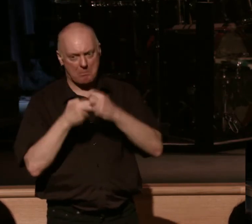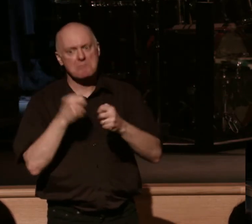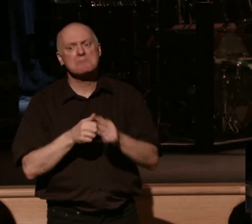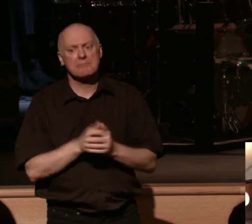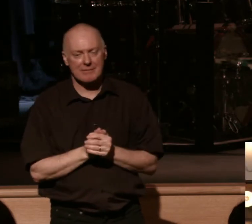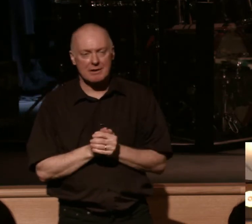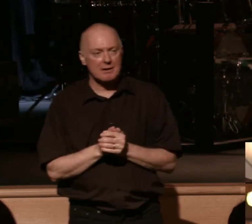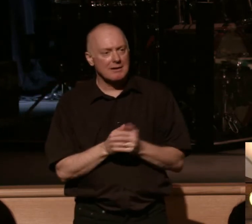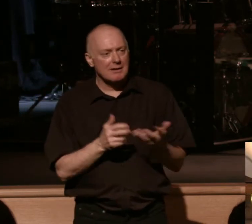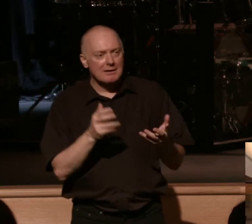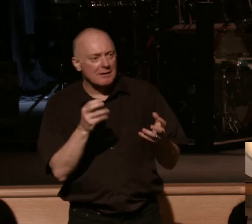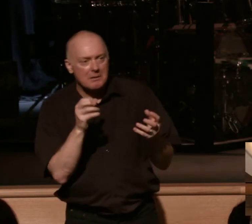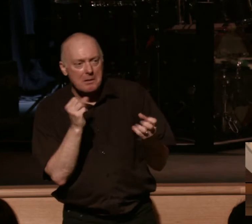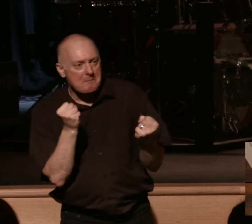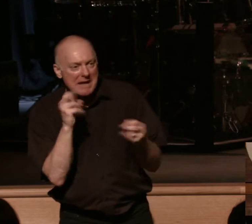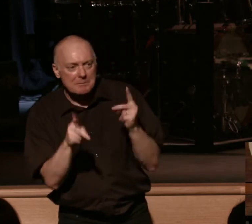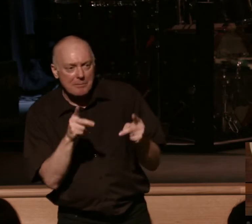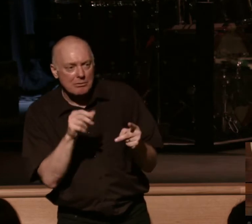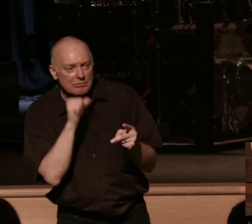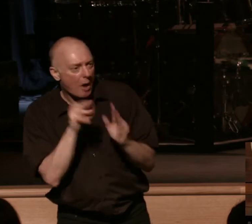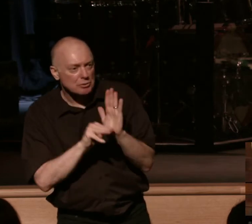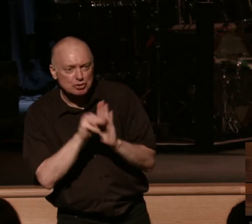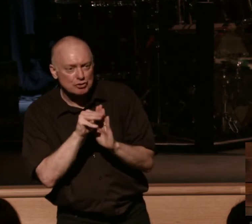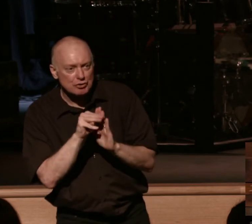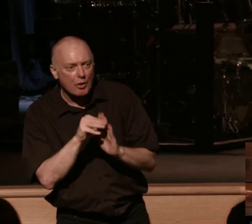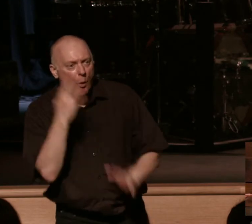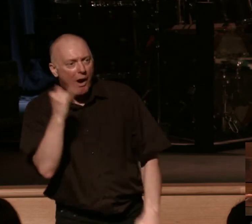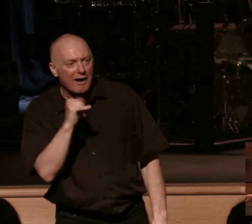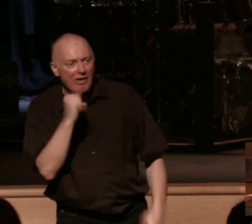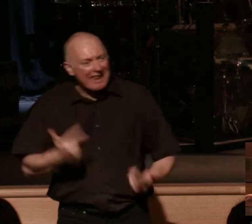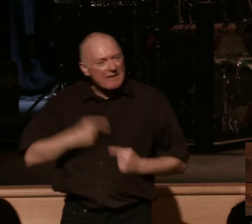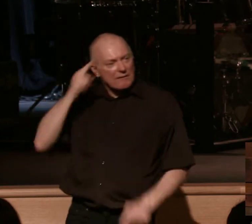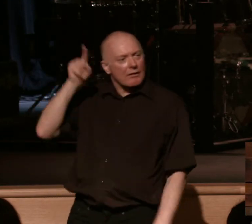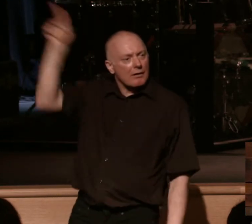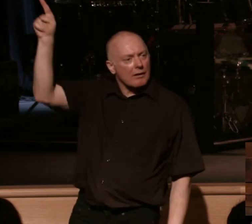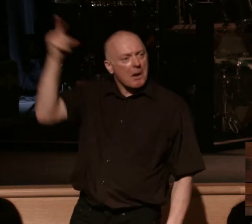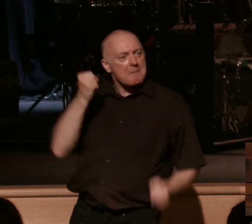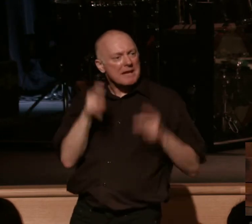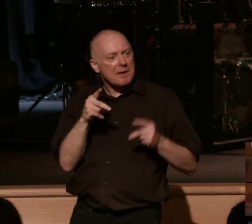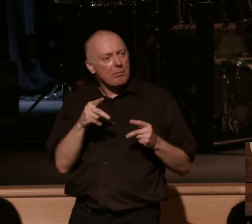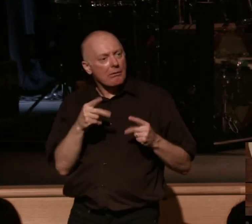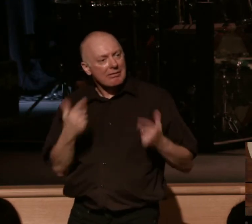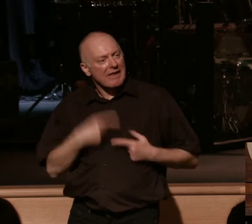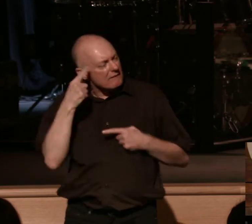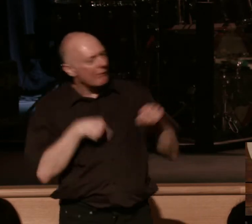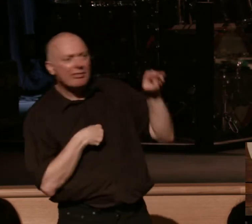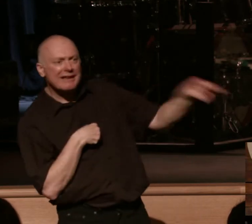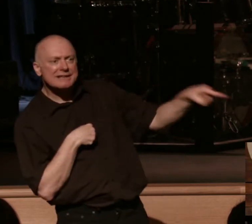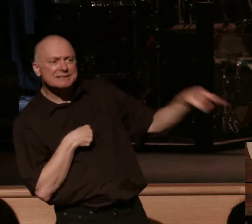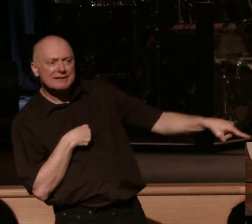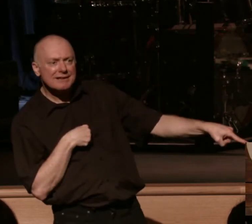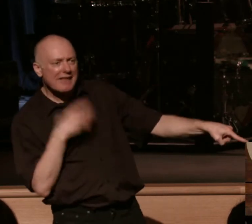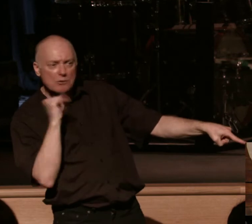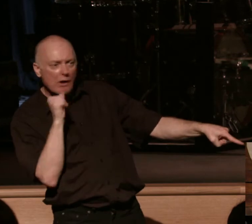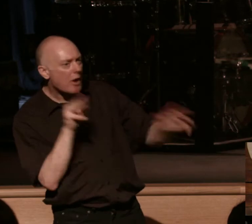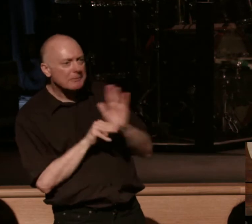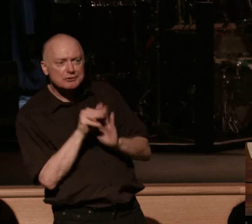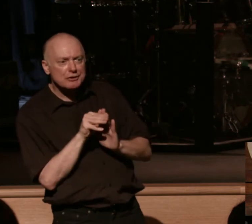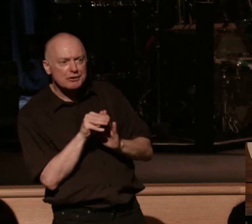There's a lack of maturity because we're not living for what actually matters. We often live for what moth and rust destroy. We live for wealth. We live for self.